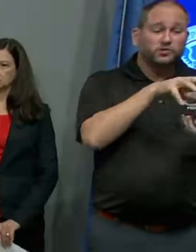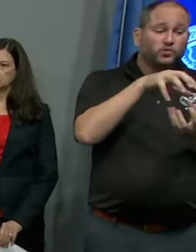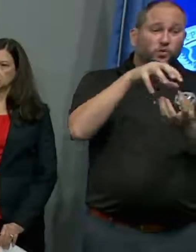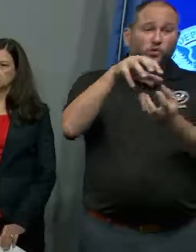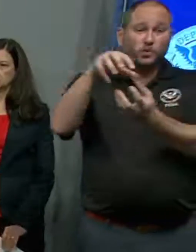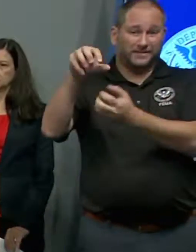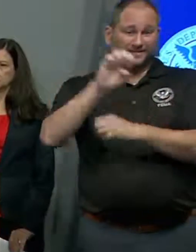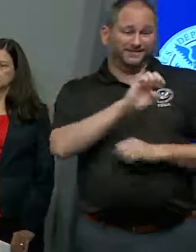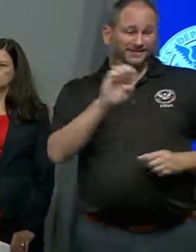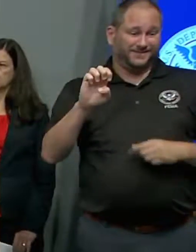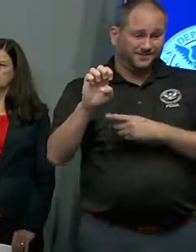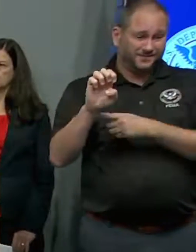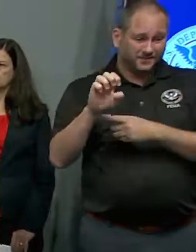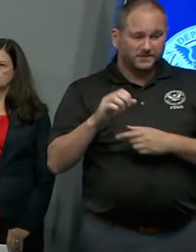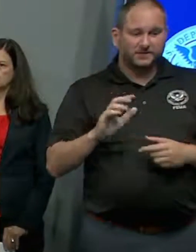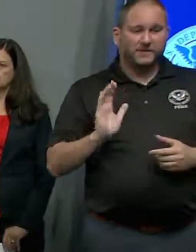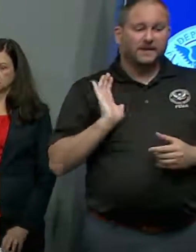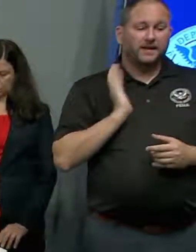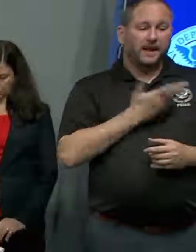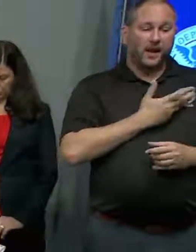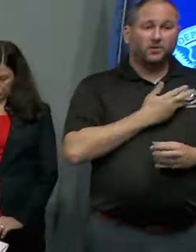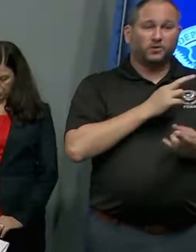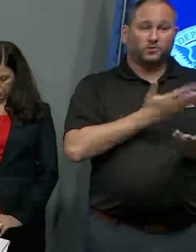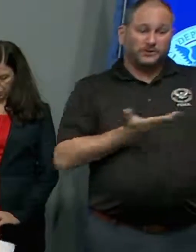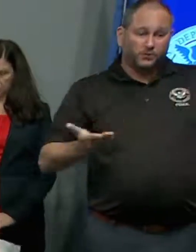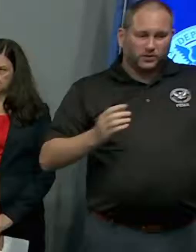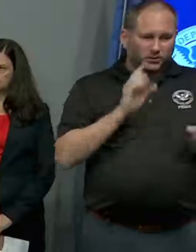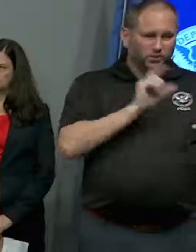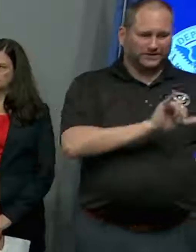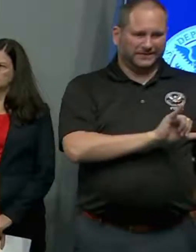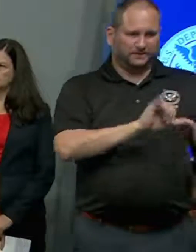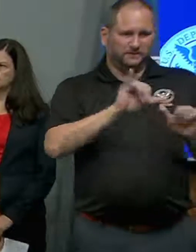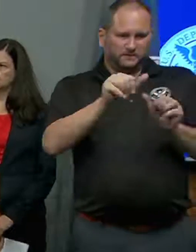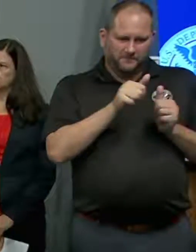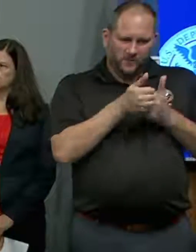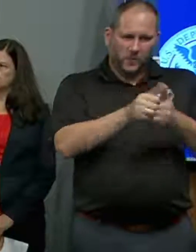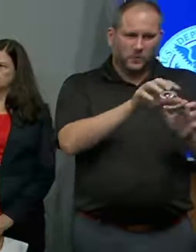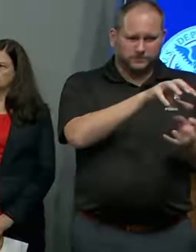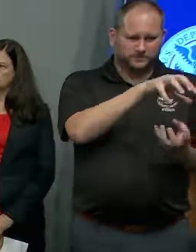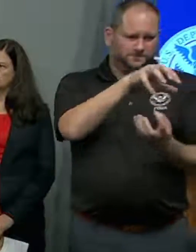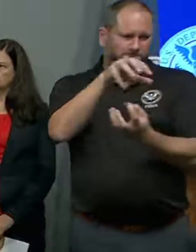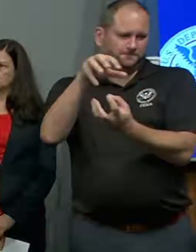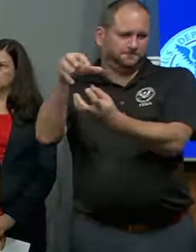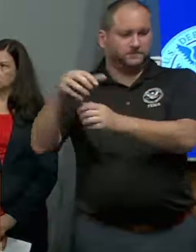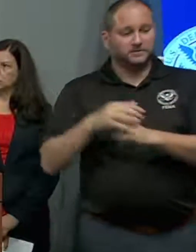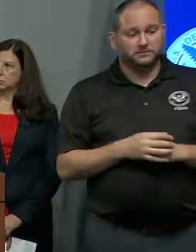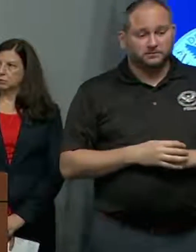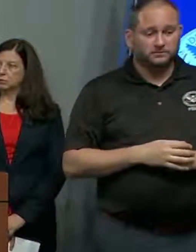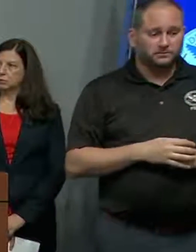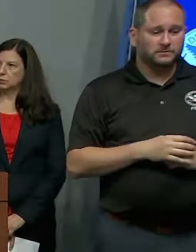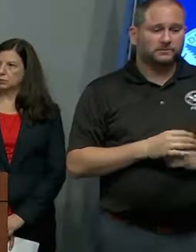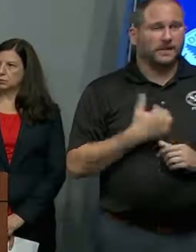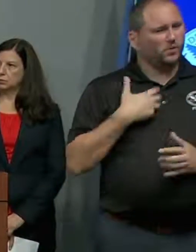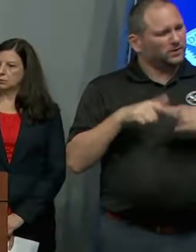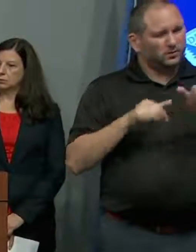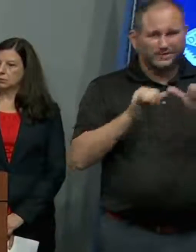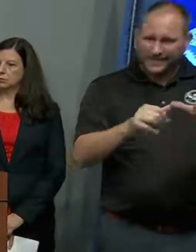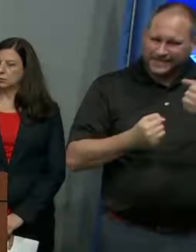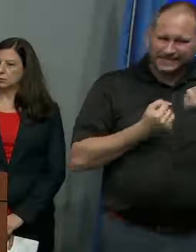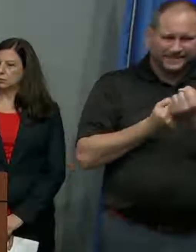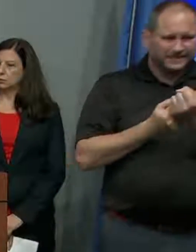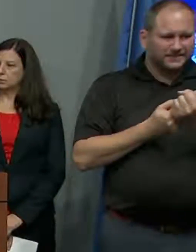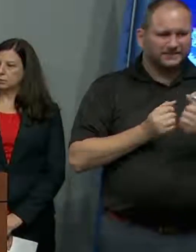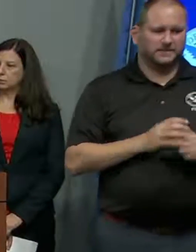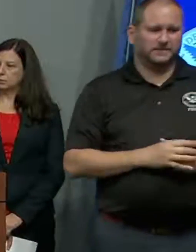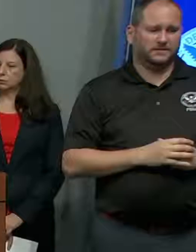resources to the east as well. So we will be able to stay in front of this. We're getting great support from the National Guard, from the state of Texas.